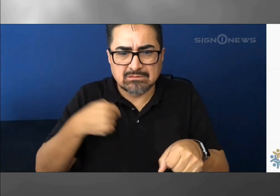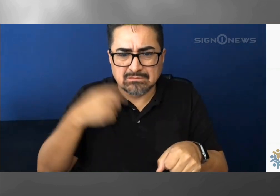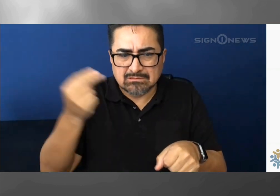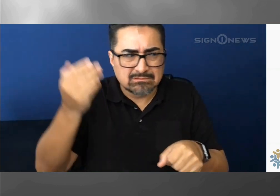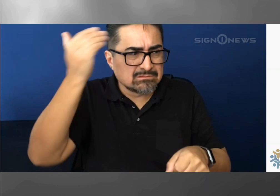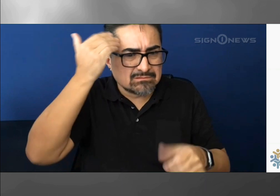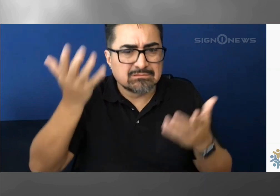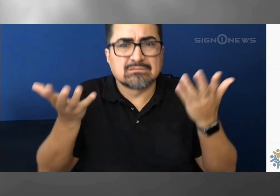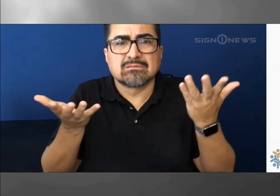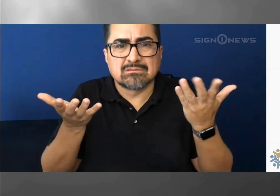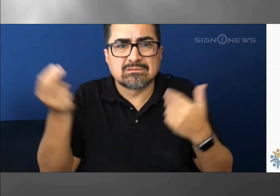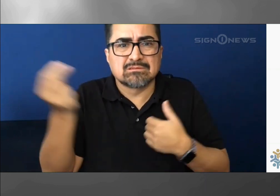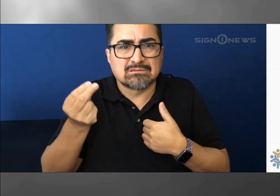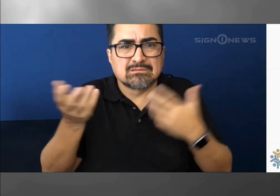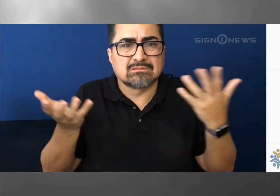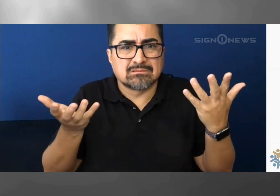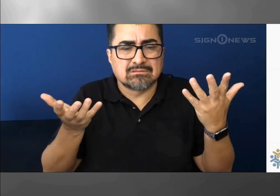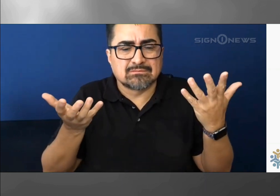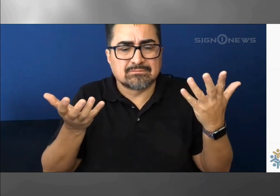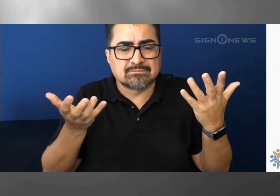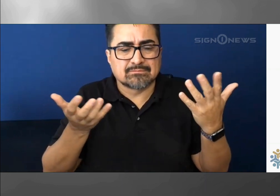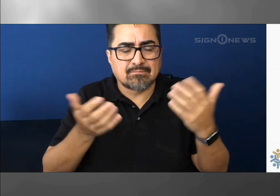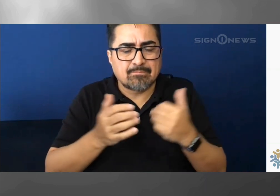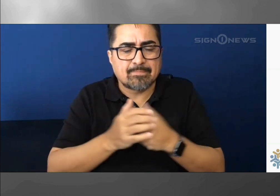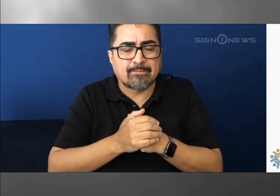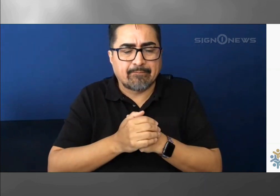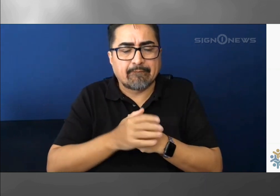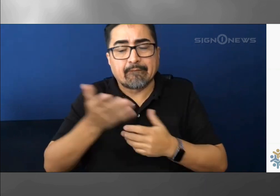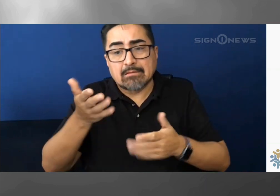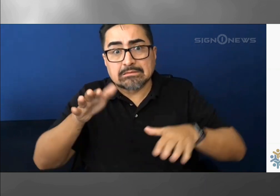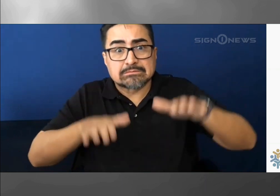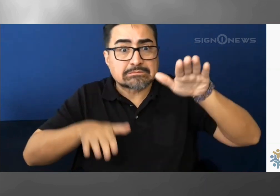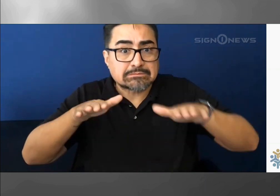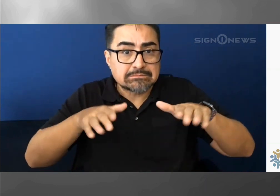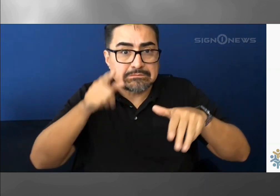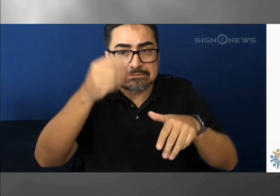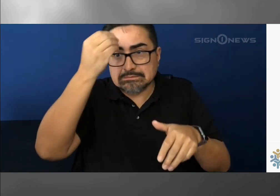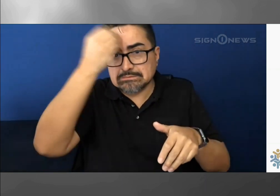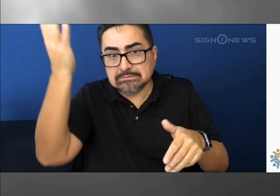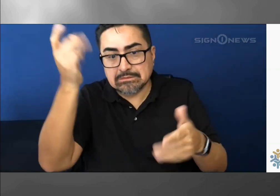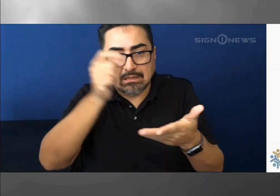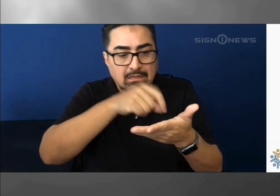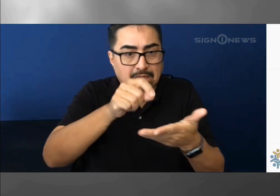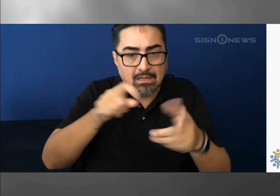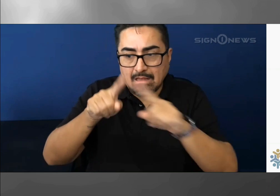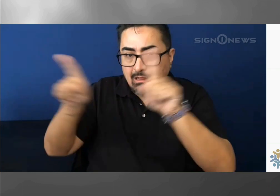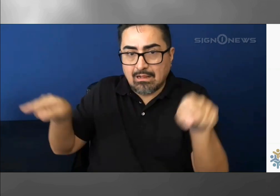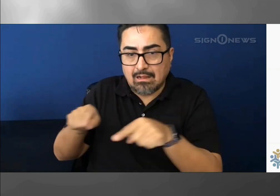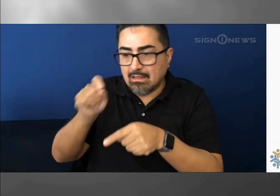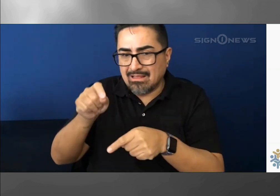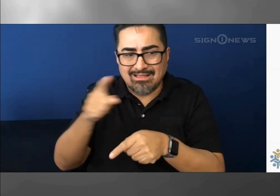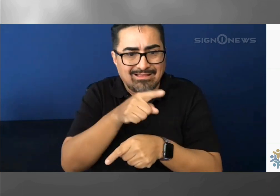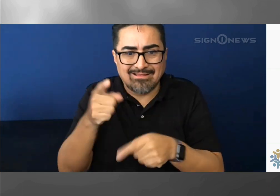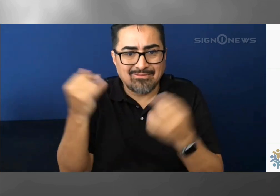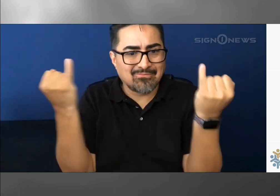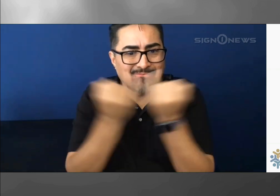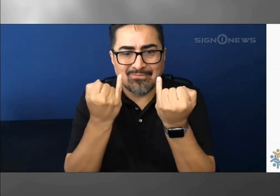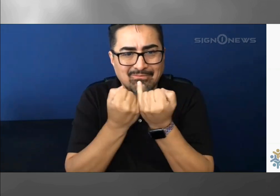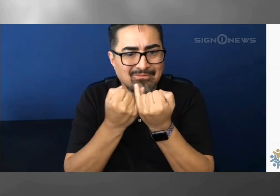circle, there may be an issue with your ballot. And we want to make sure you know what you can do if your